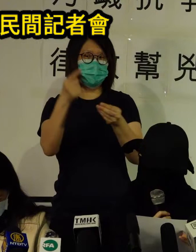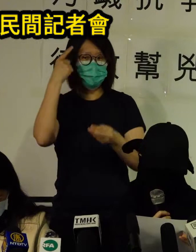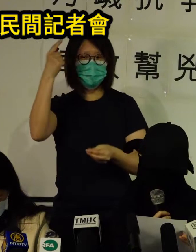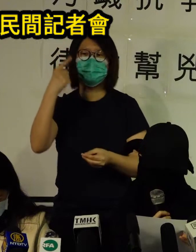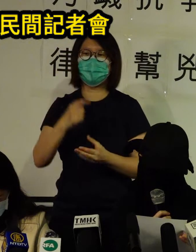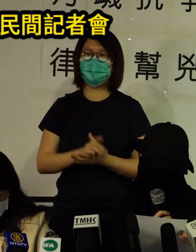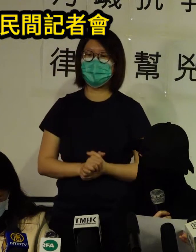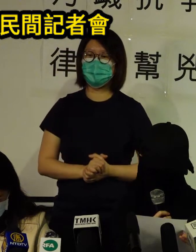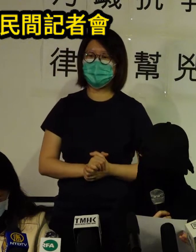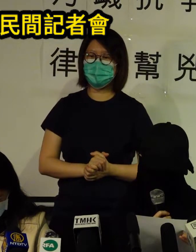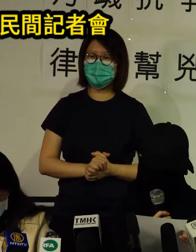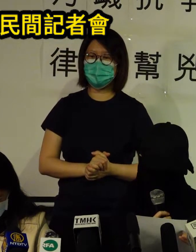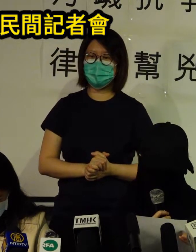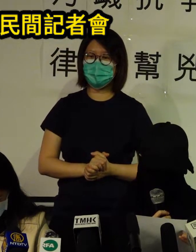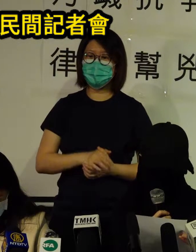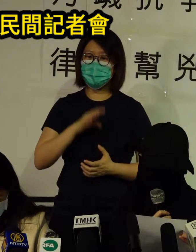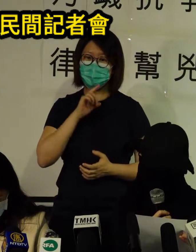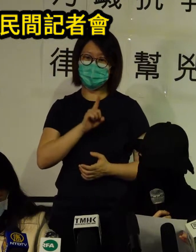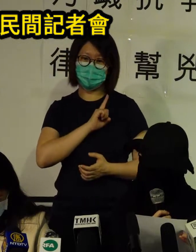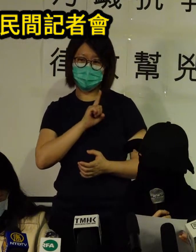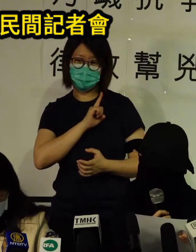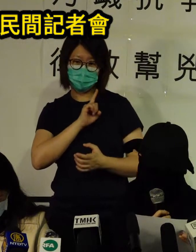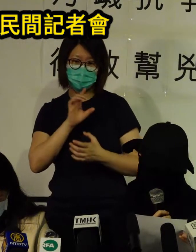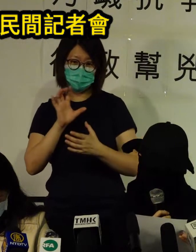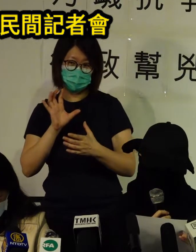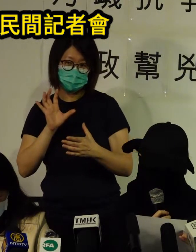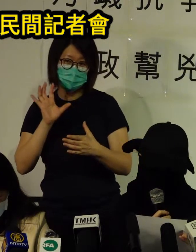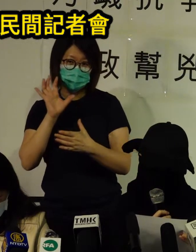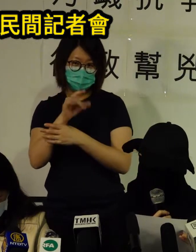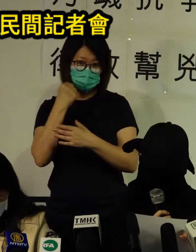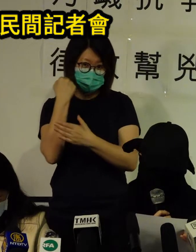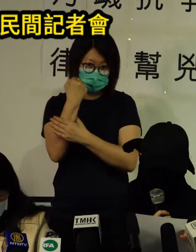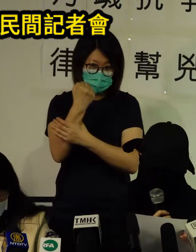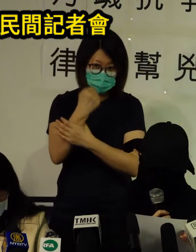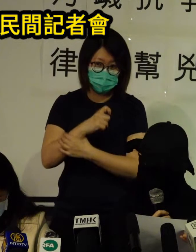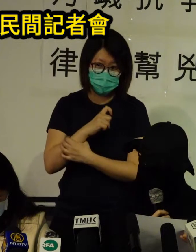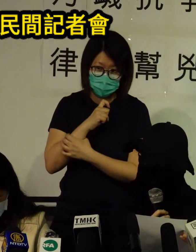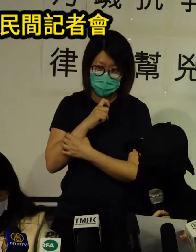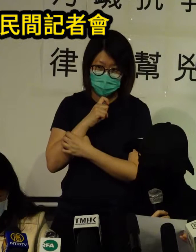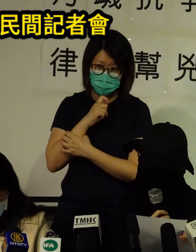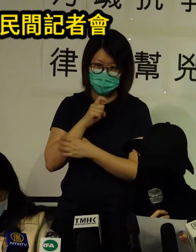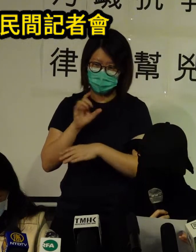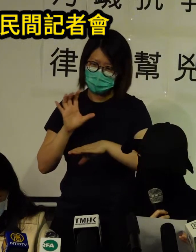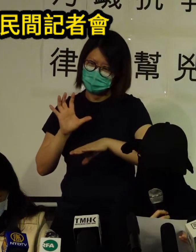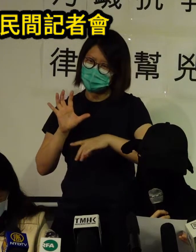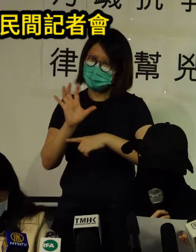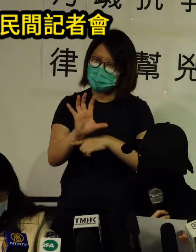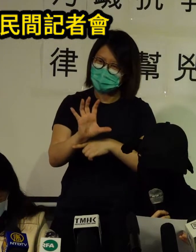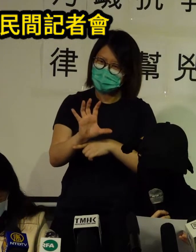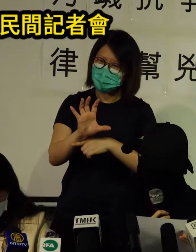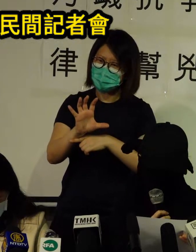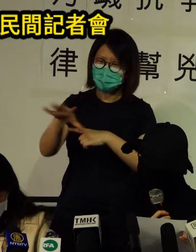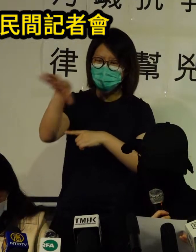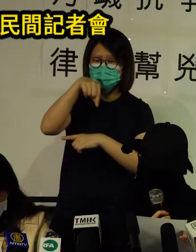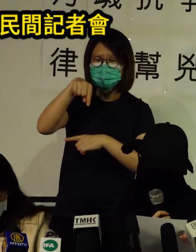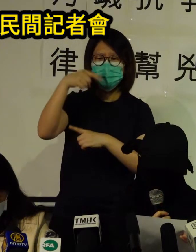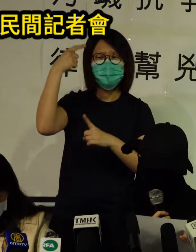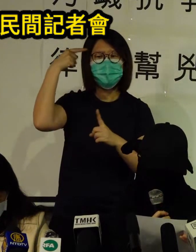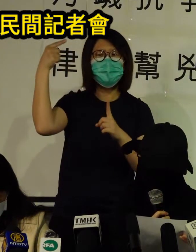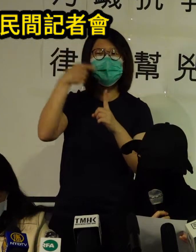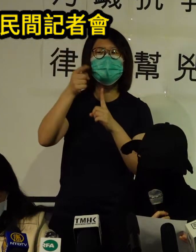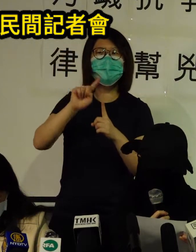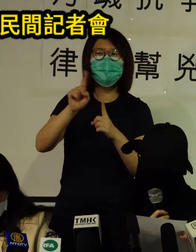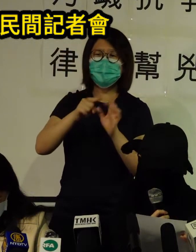it in their words and in their eyes that they are the ones who love Hong Kong more than they love their own lives